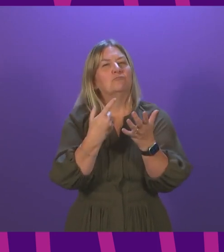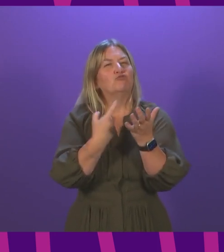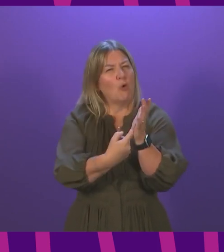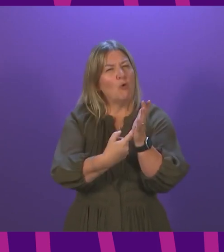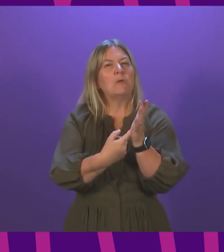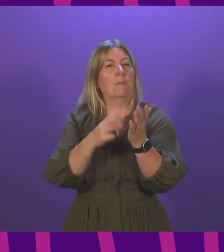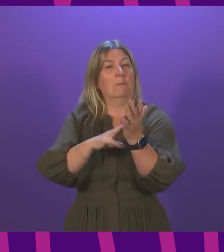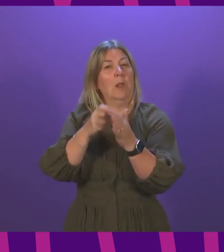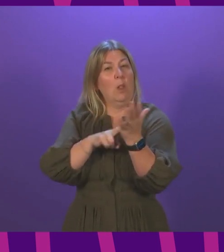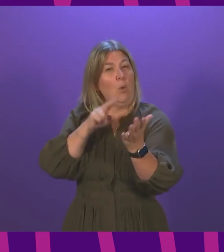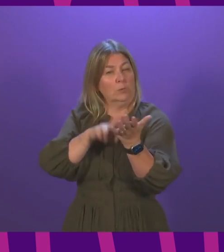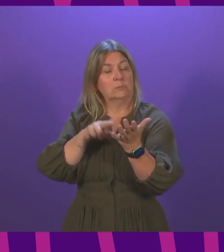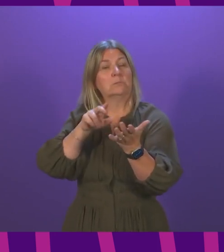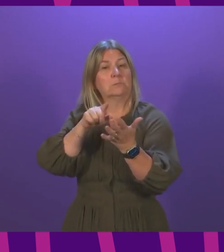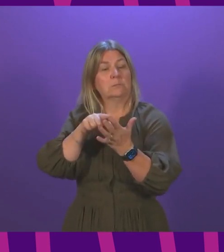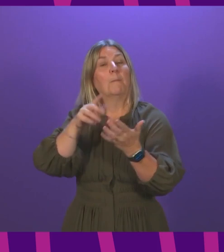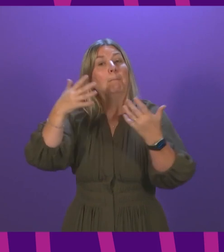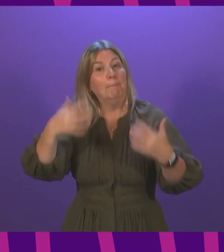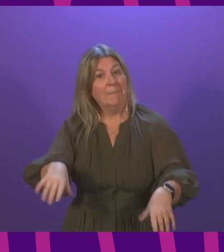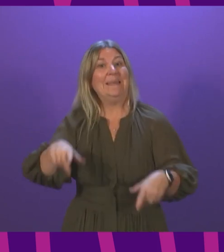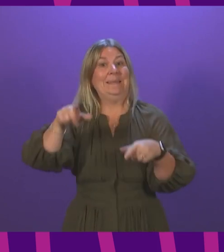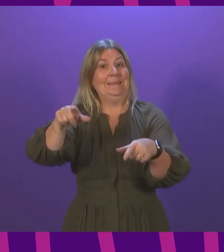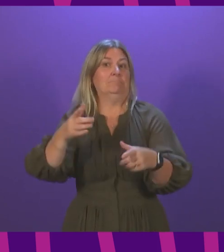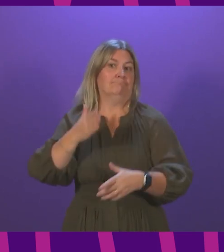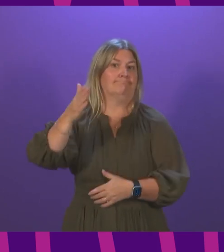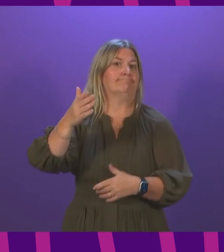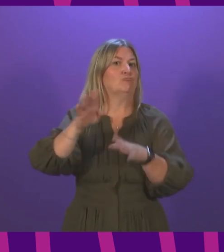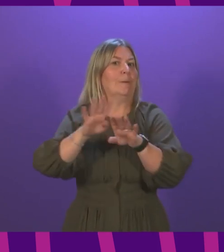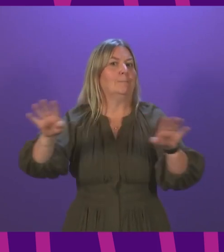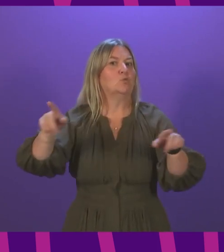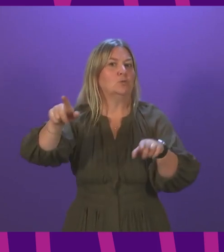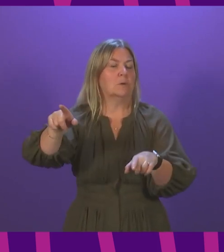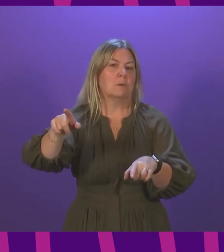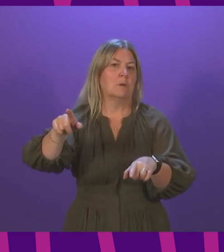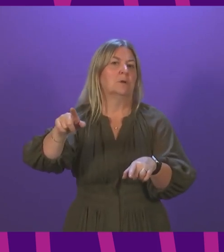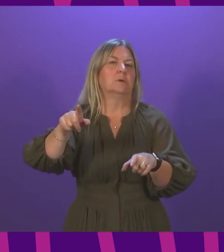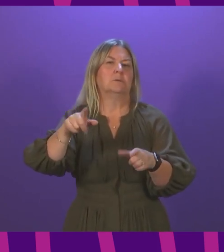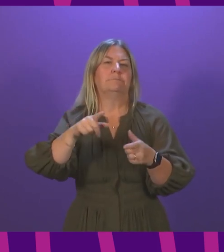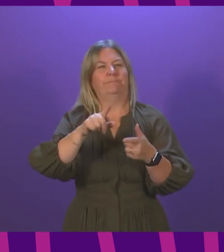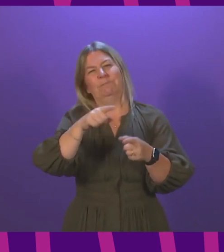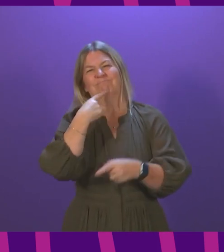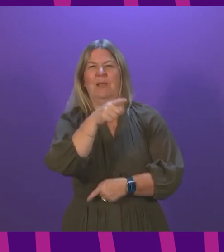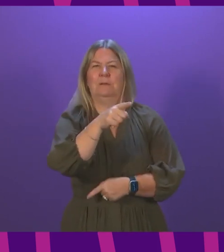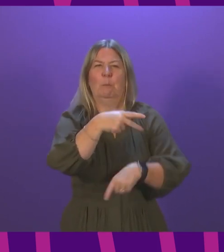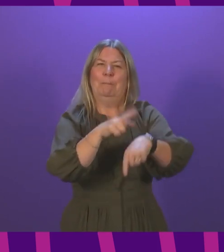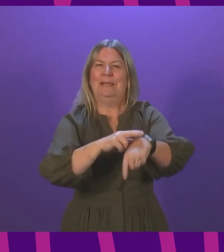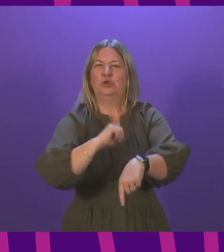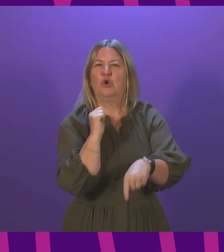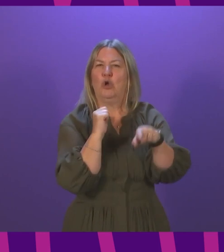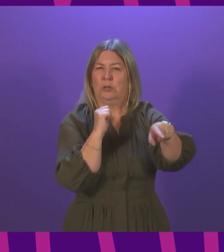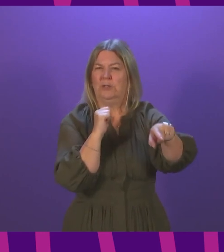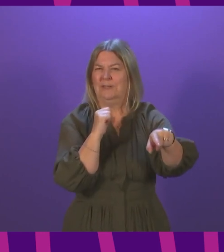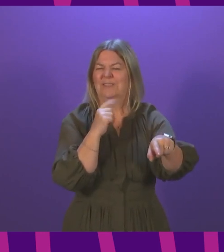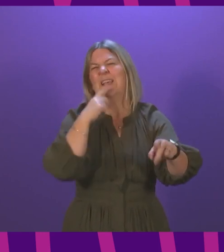against Police Scotland. The judgment was damning. It found that the firearms unit in which she served was an, I quote, absolute